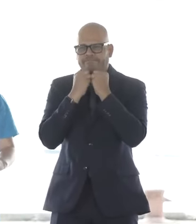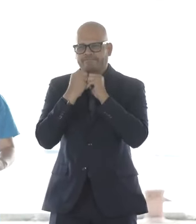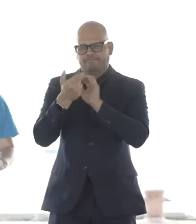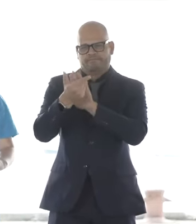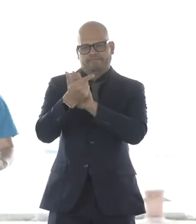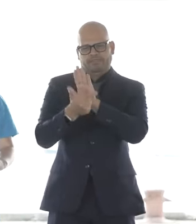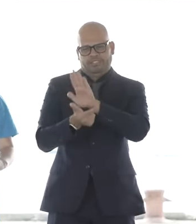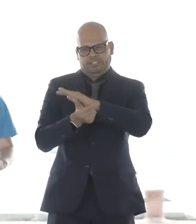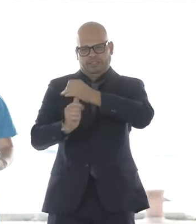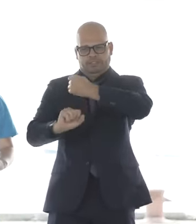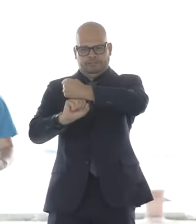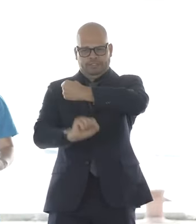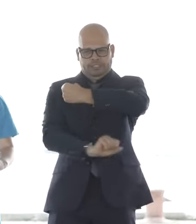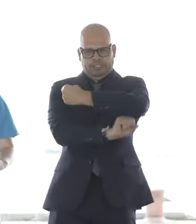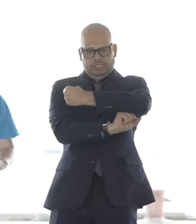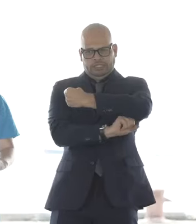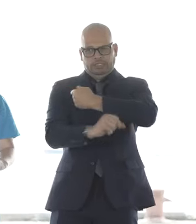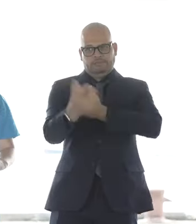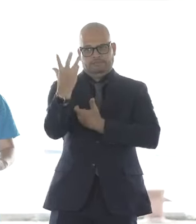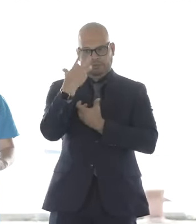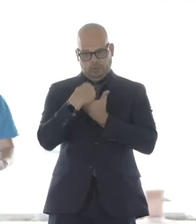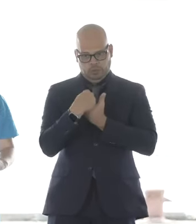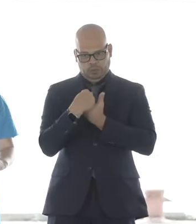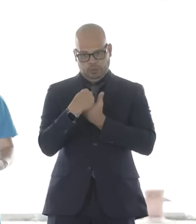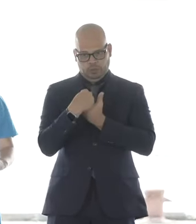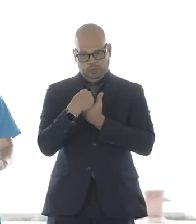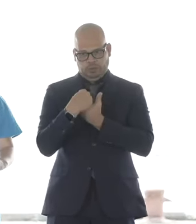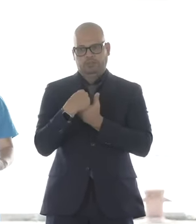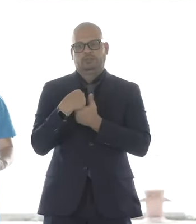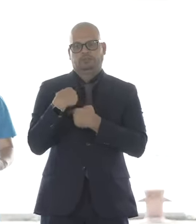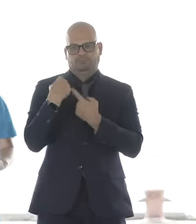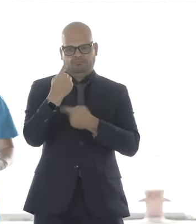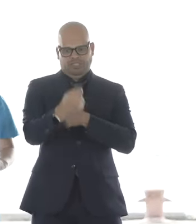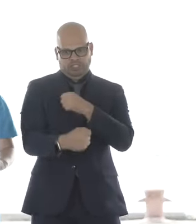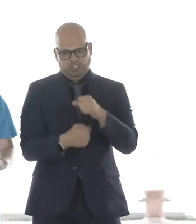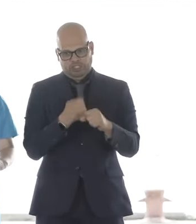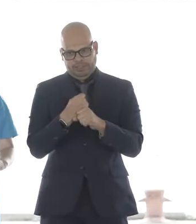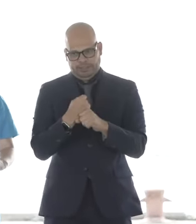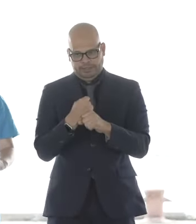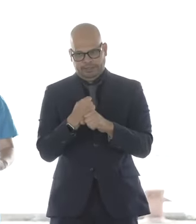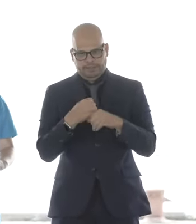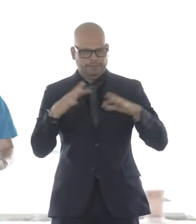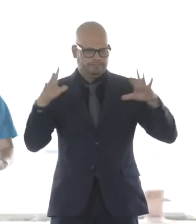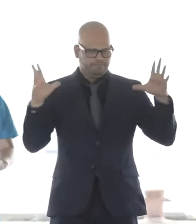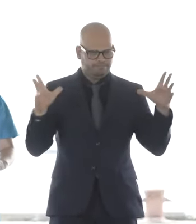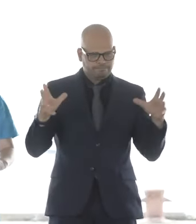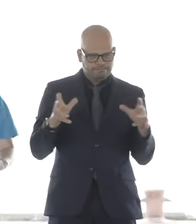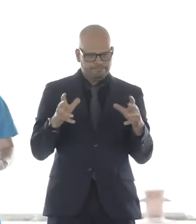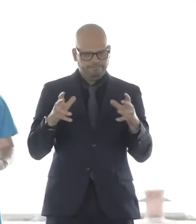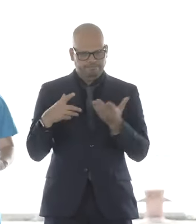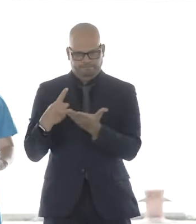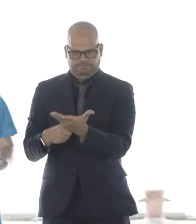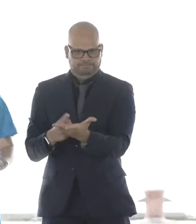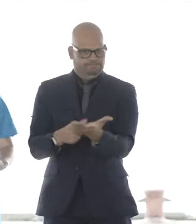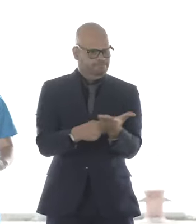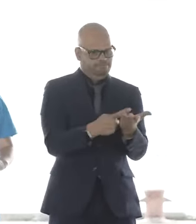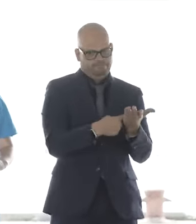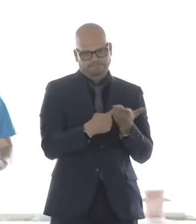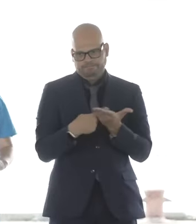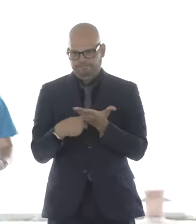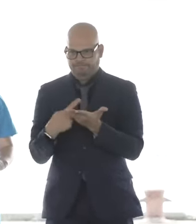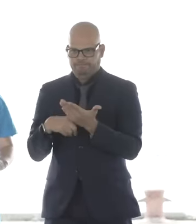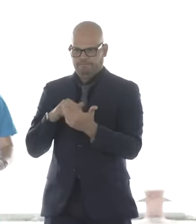regular meetings on Zoom, breaking bread, and attending planning board sessions and speaking up, putting together our asks, and working with the mayor and his team on